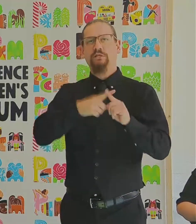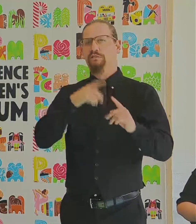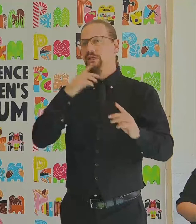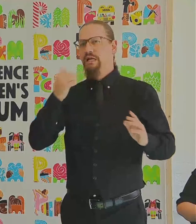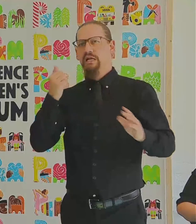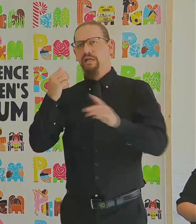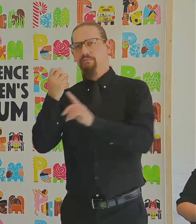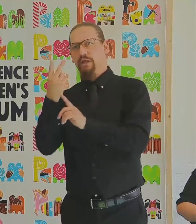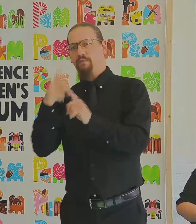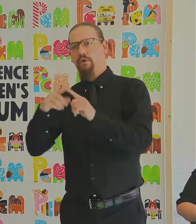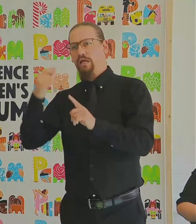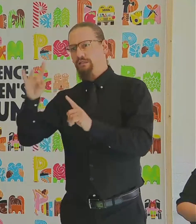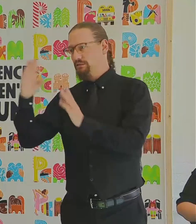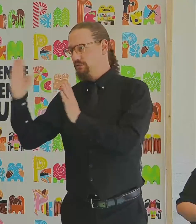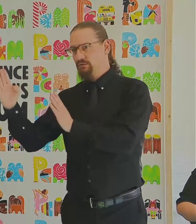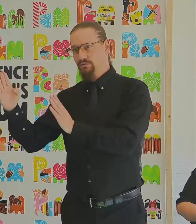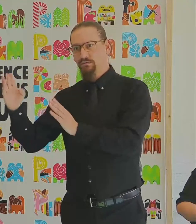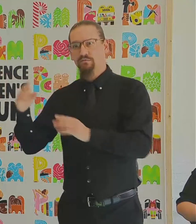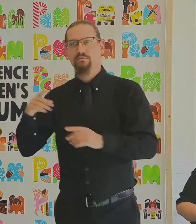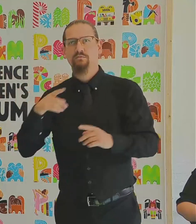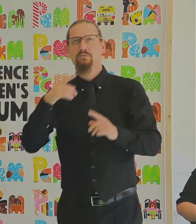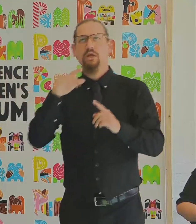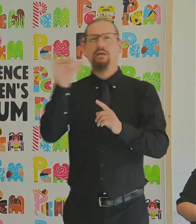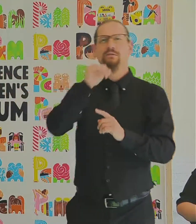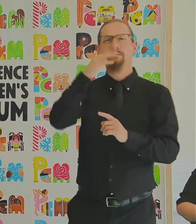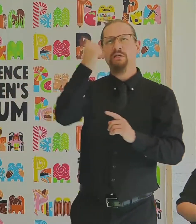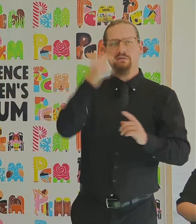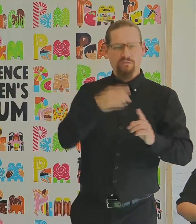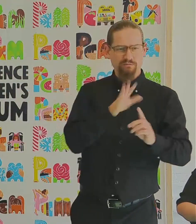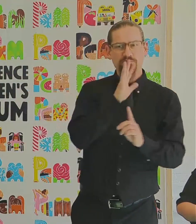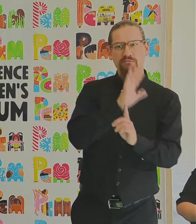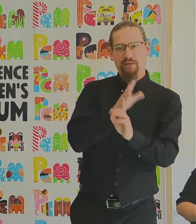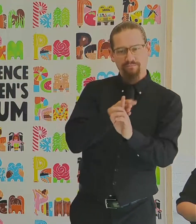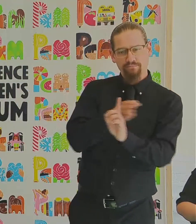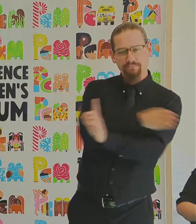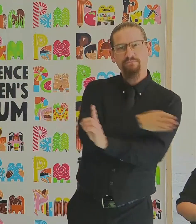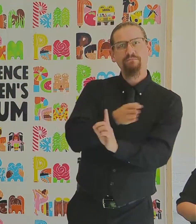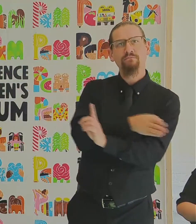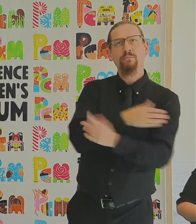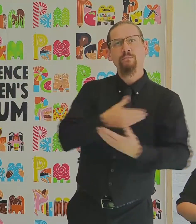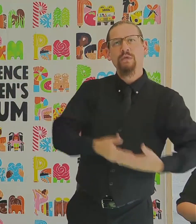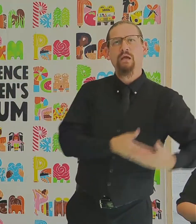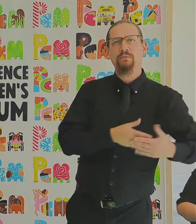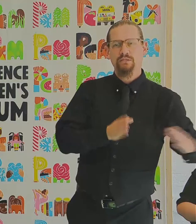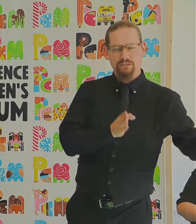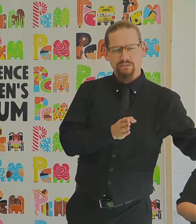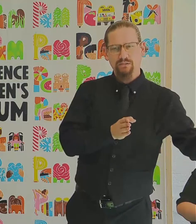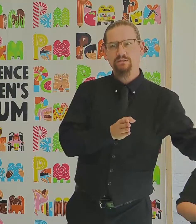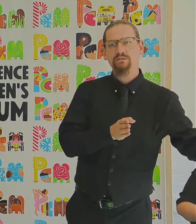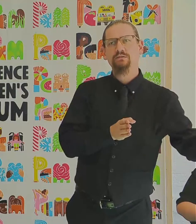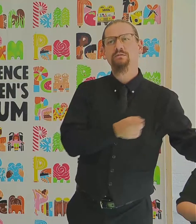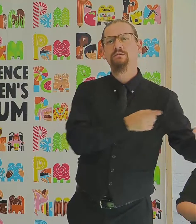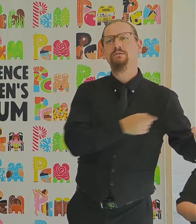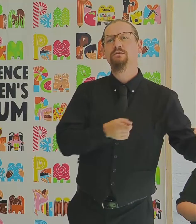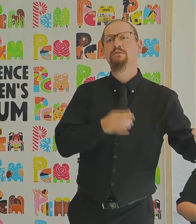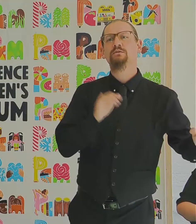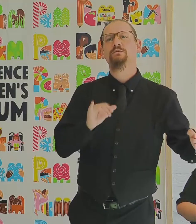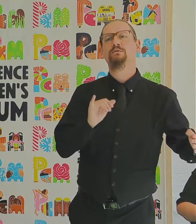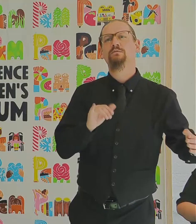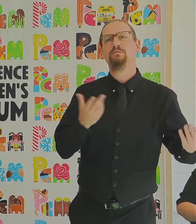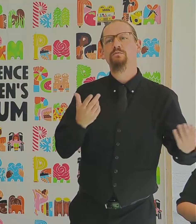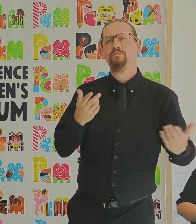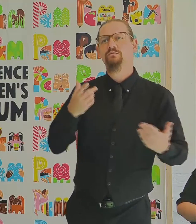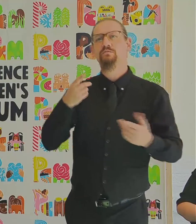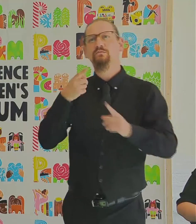Children and babies less than the age of 5 still cannot be vaccinated. So it is incumbent on all of us to get vaccinated to protect